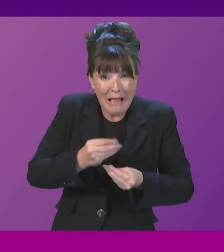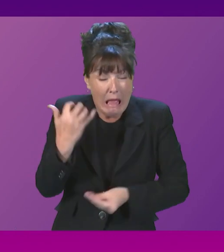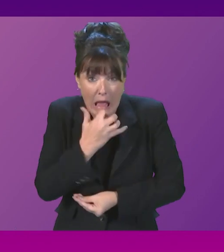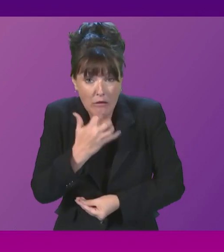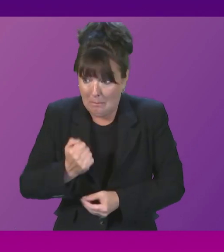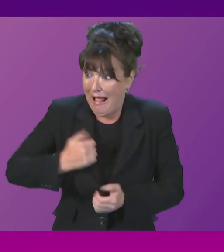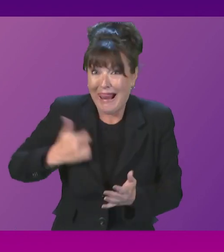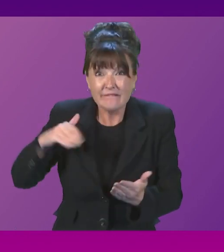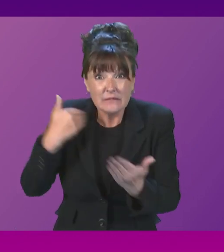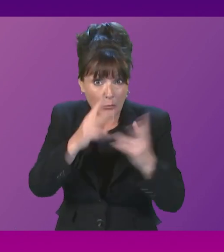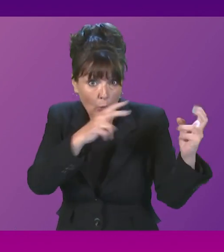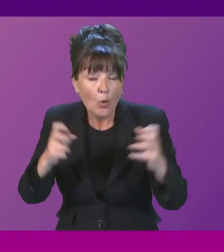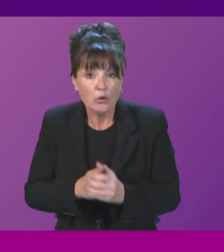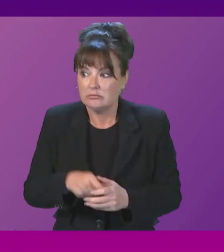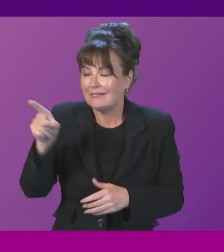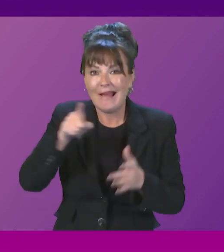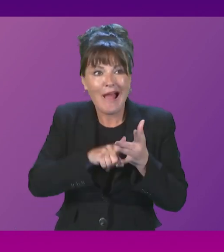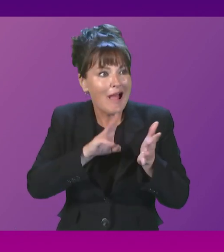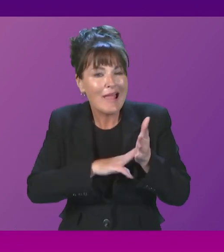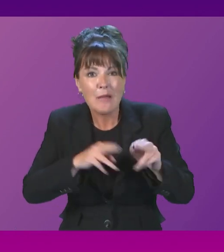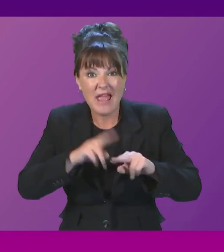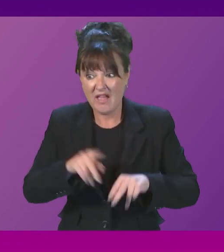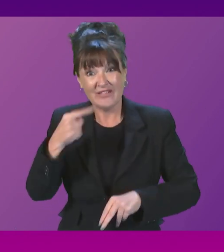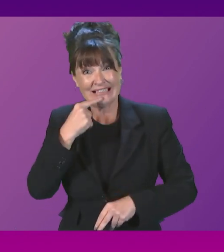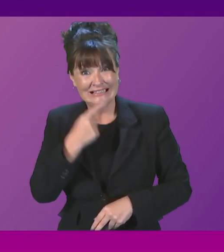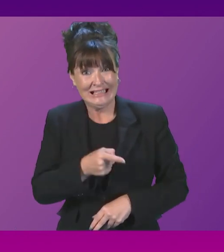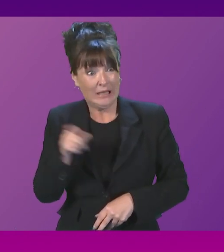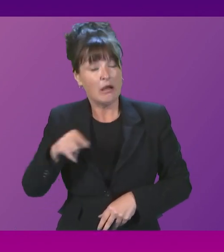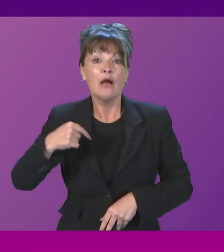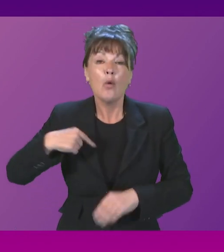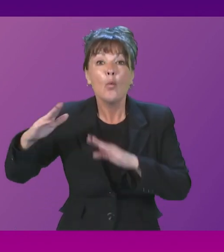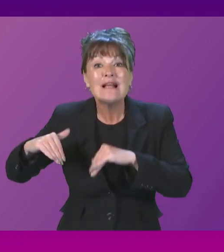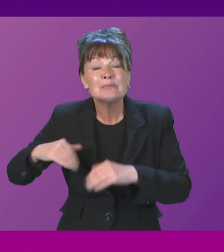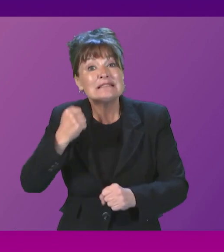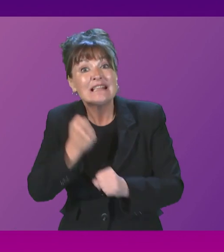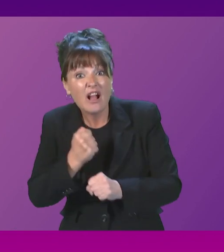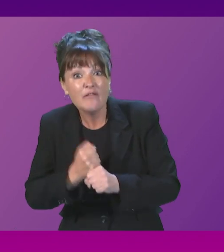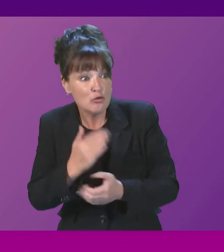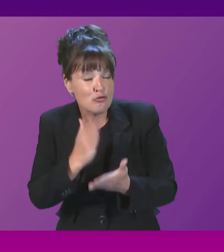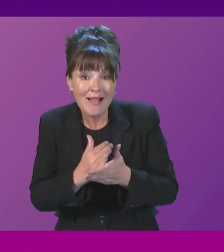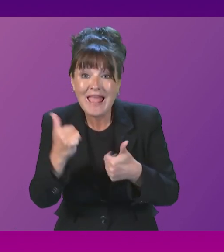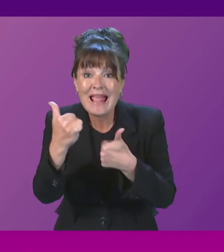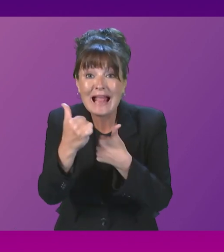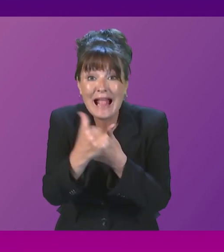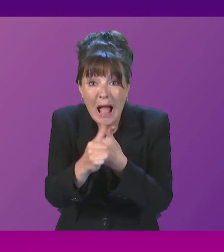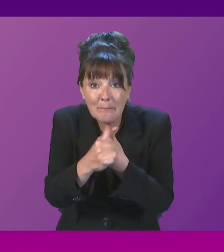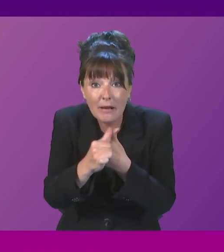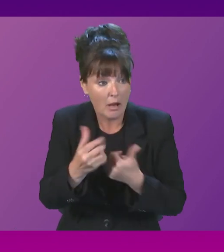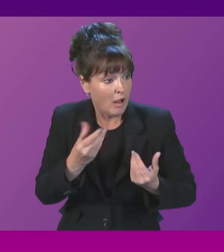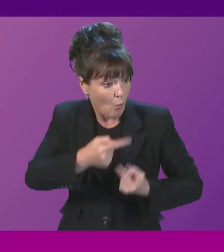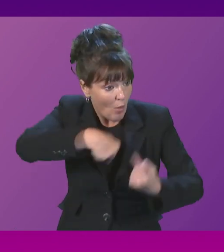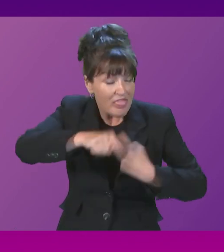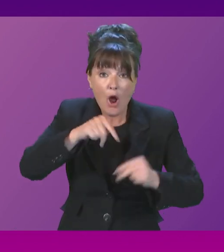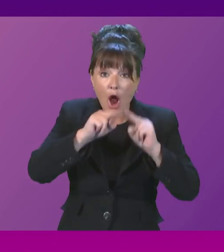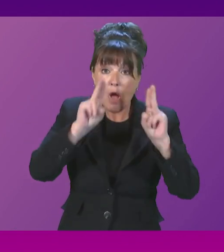IFS talk about gambling, betting the house. Unfortunately, the Chancellor was not betting on his own house. He was betting on the houses of people across